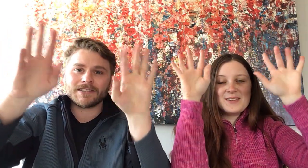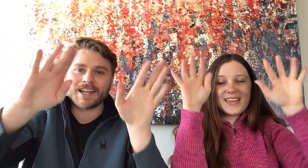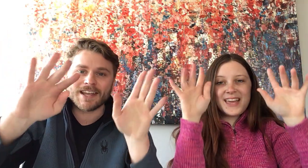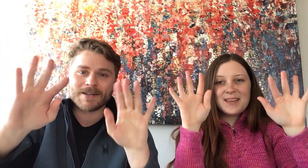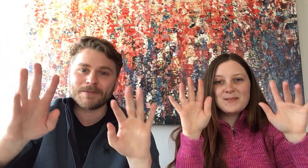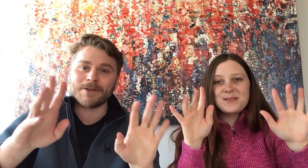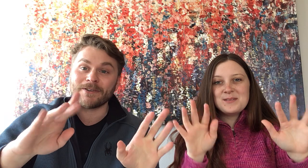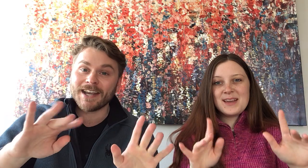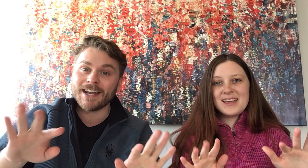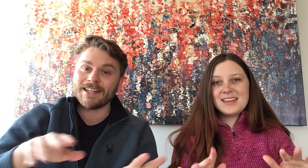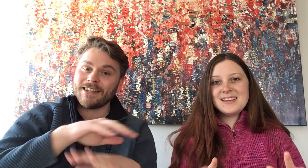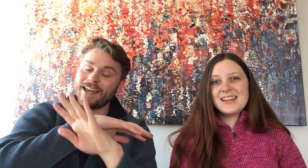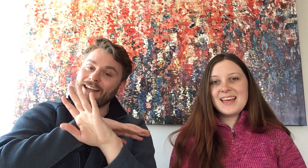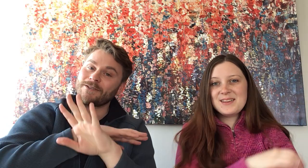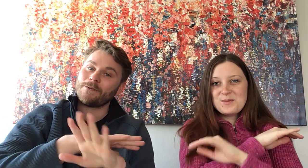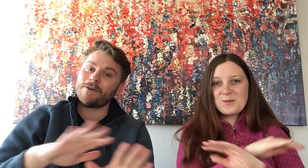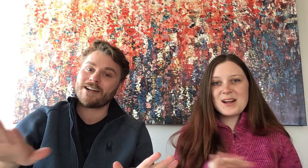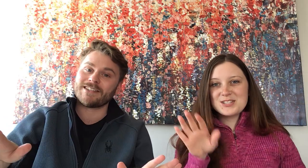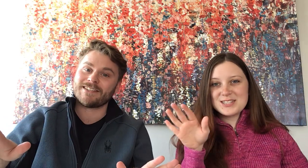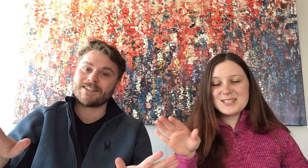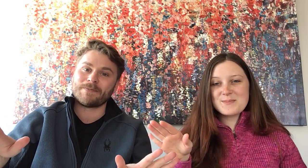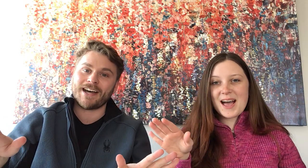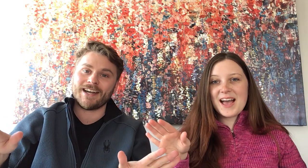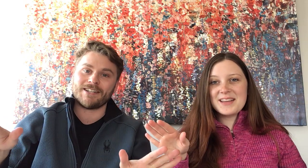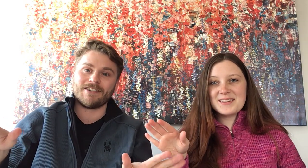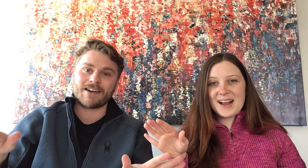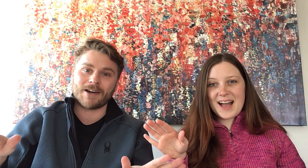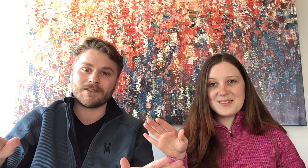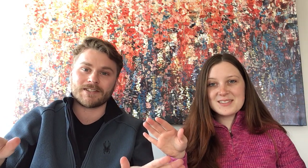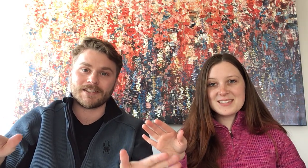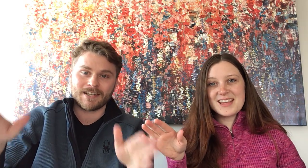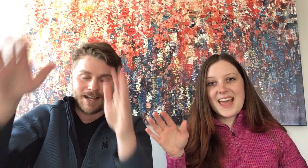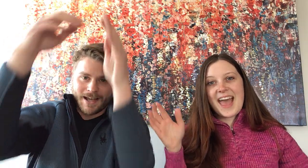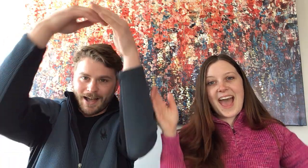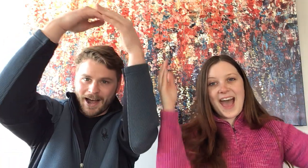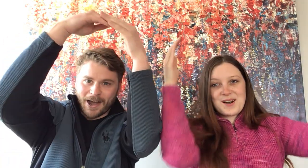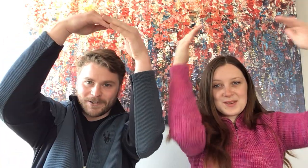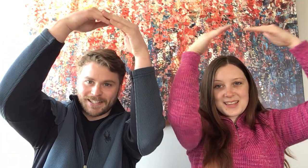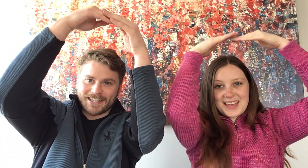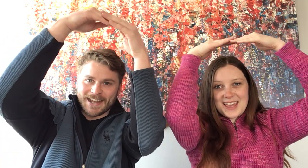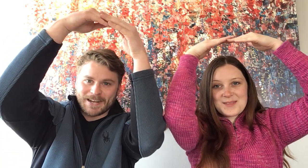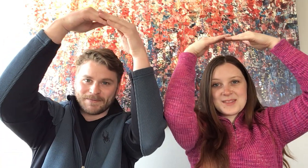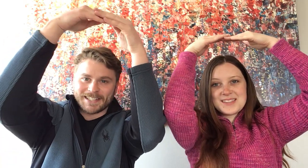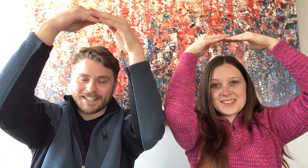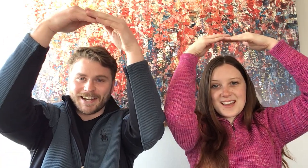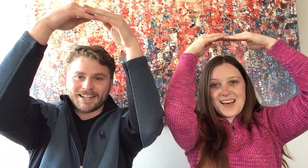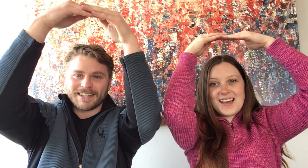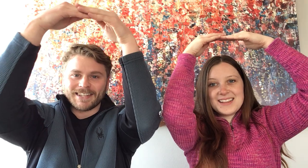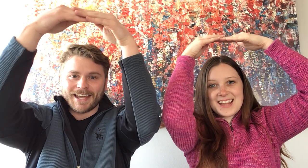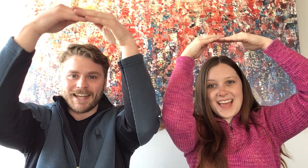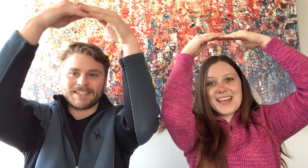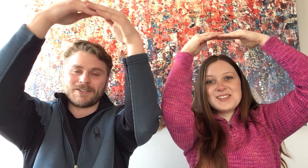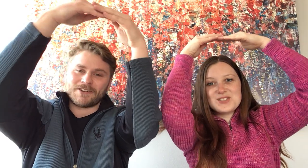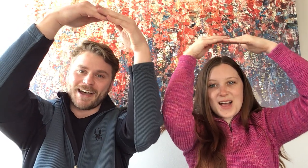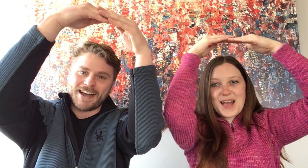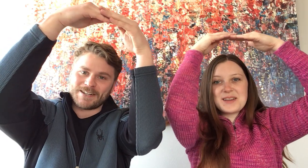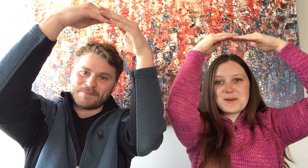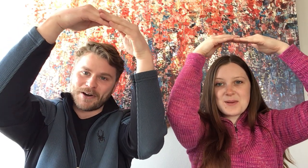came the rain that washed the spider out. Out came the sun that dried up